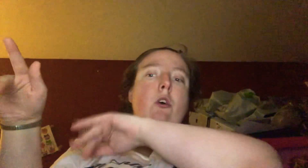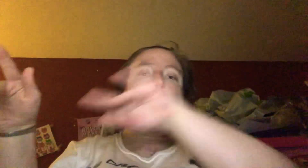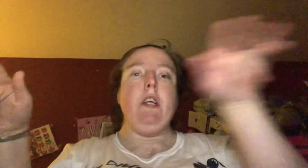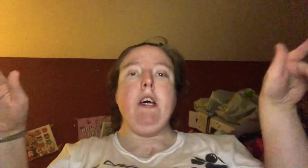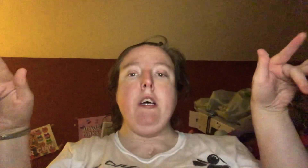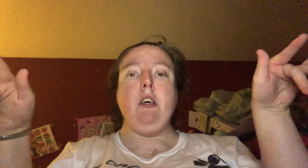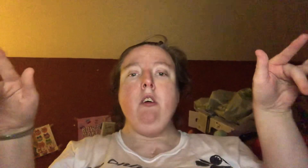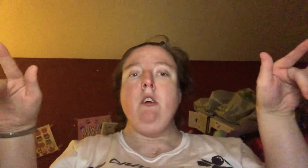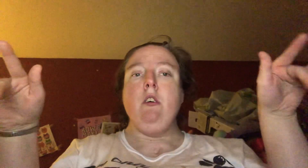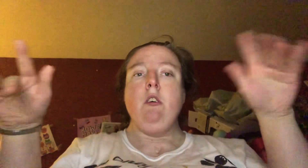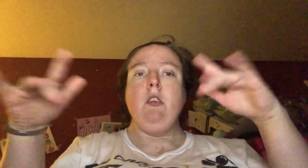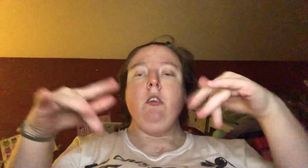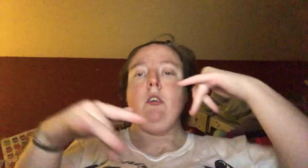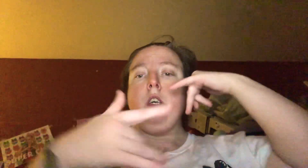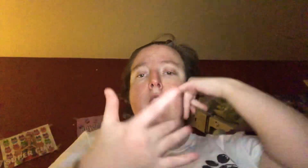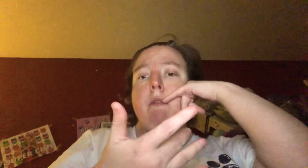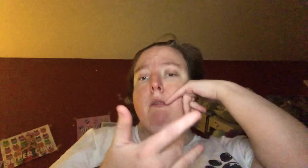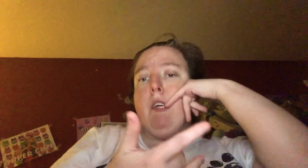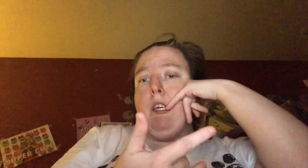that So call me maybe